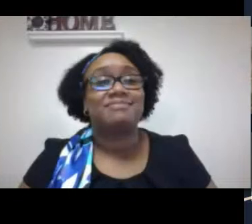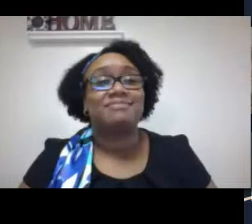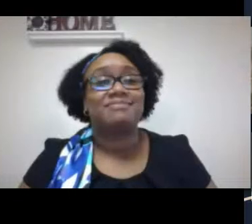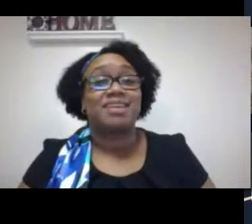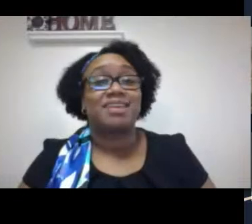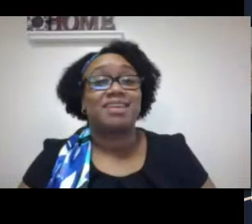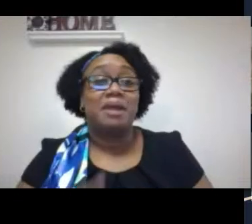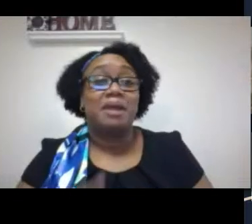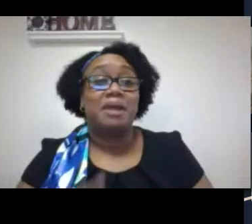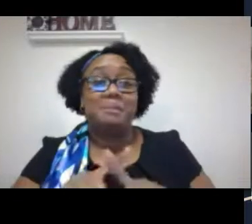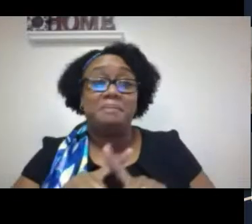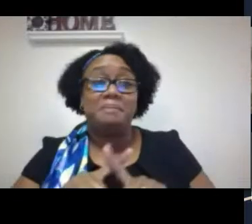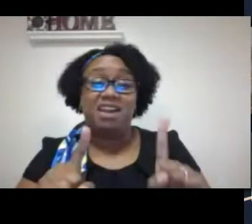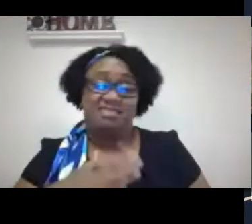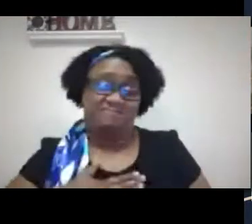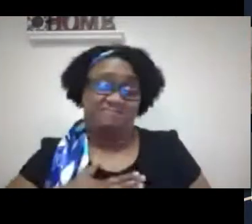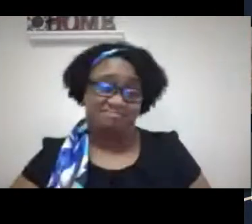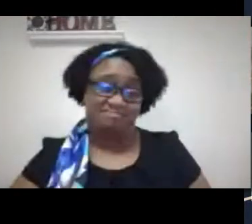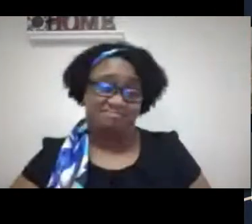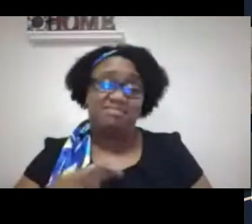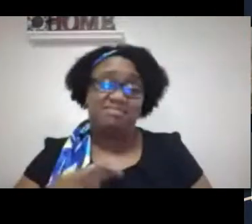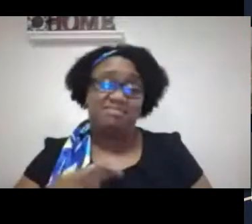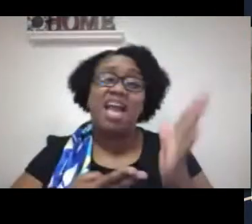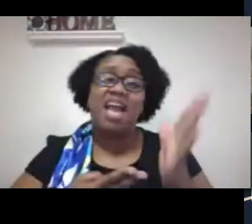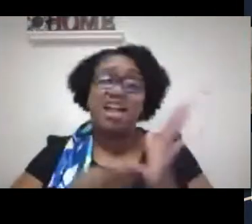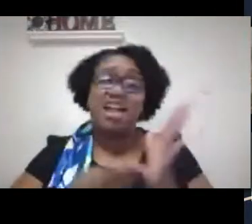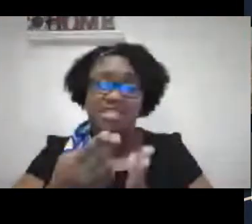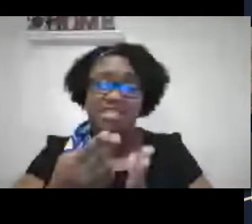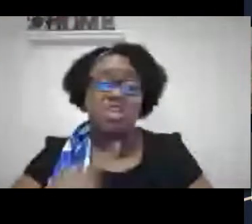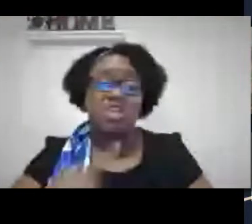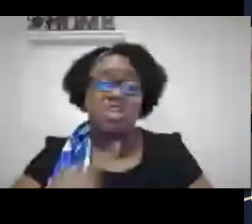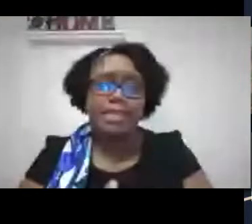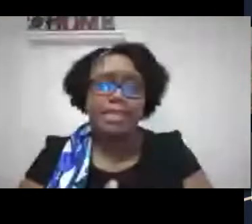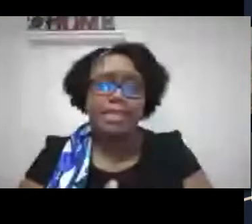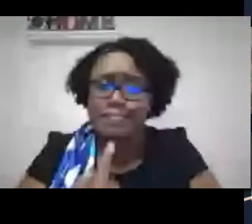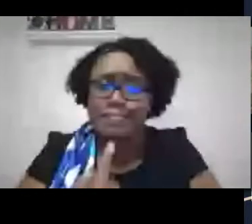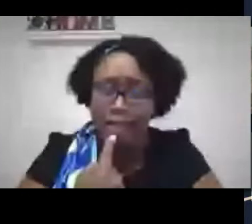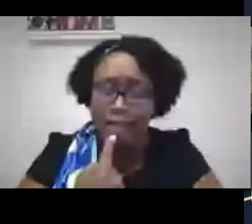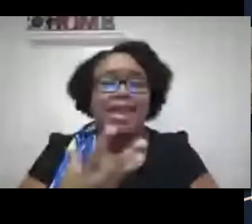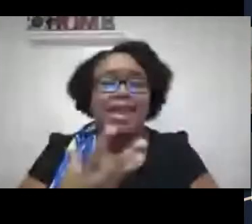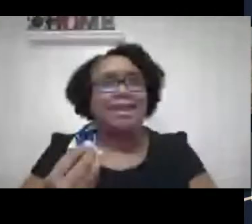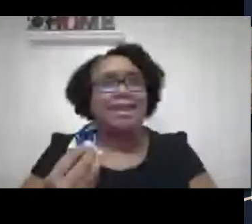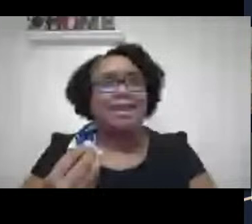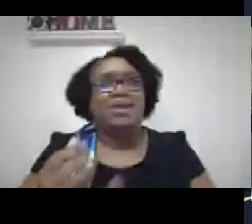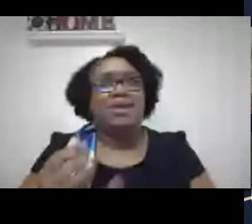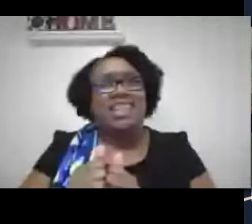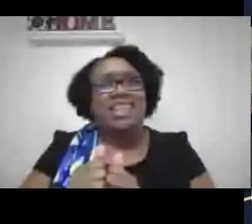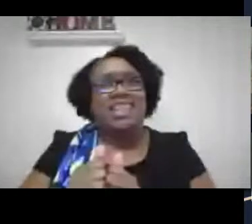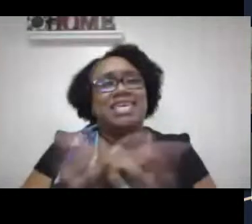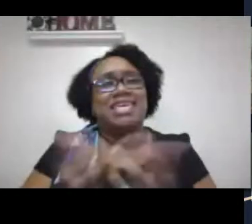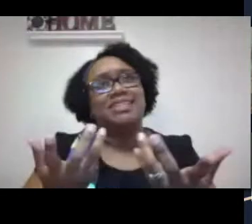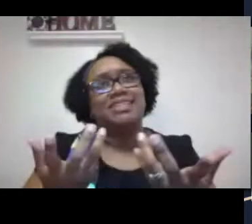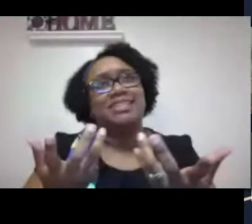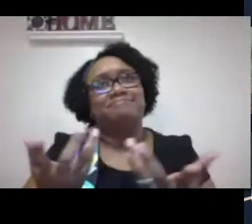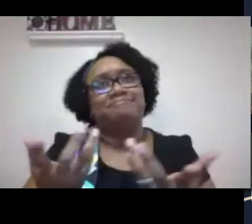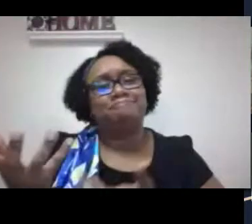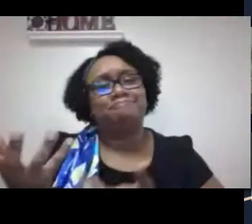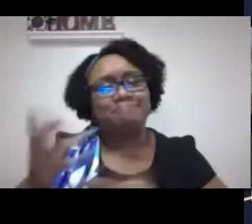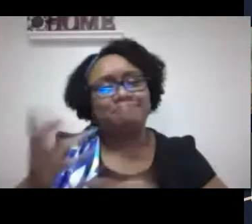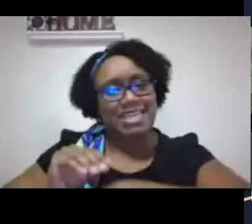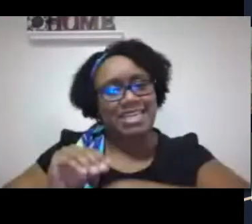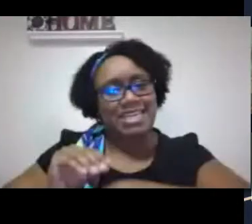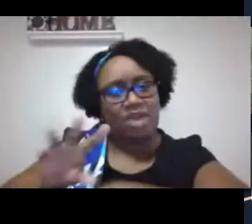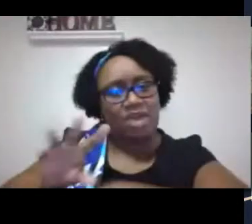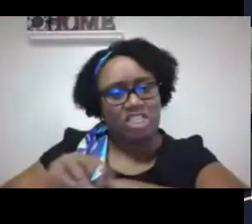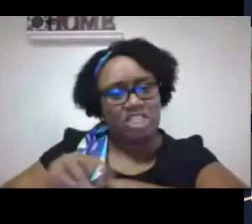with information and counseling. However, I have to be honest.